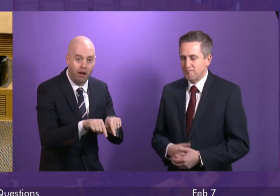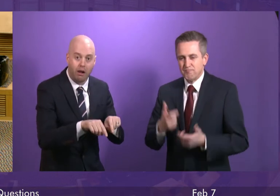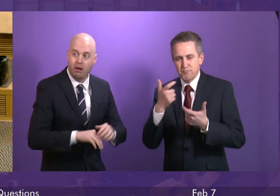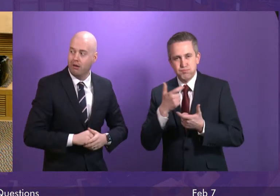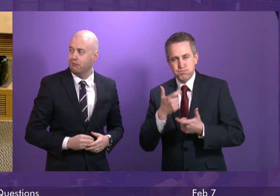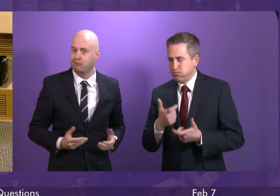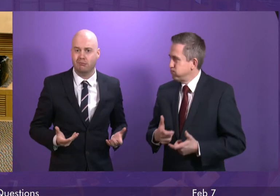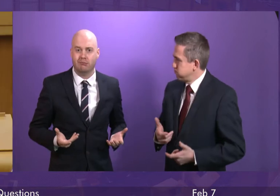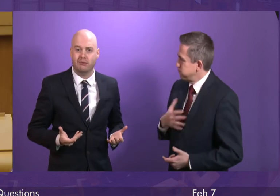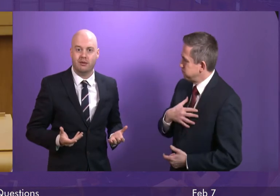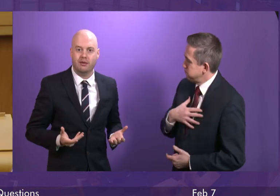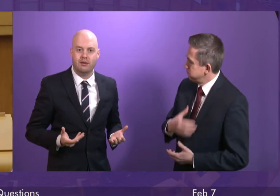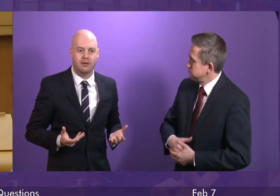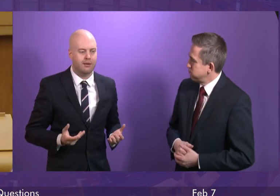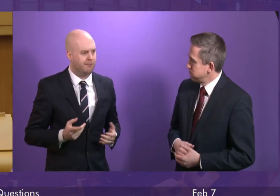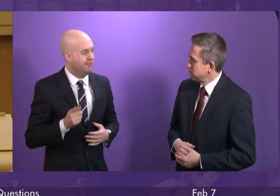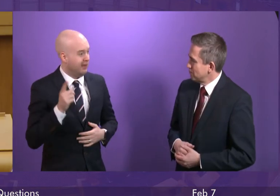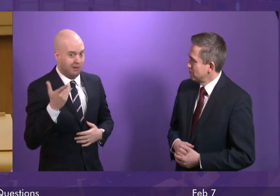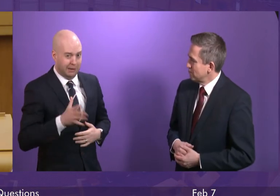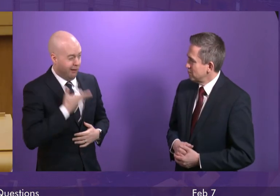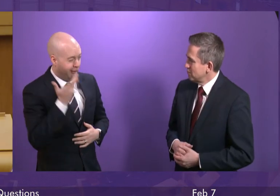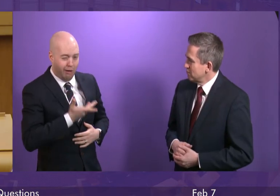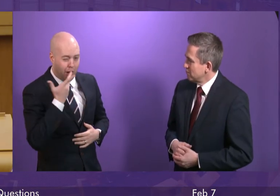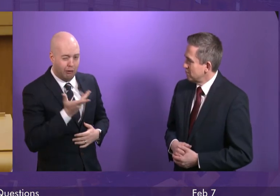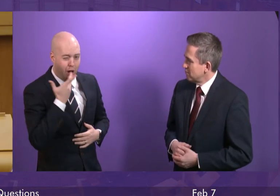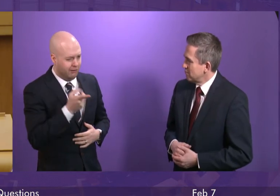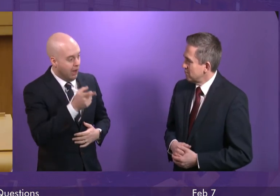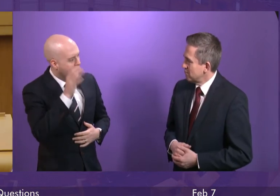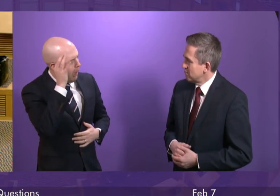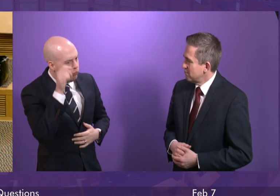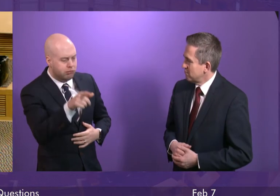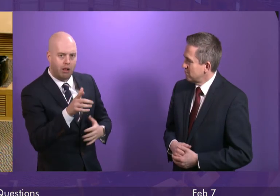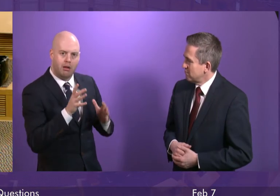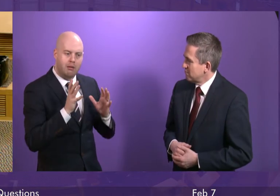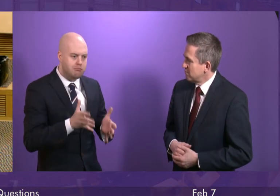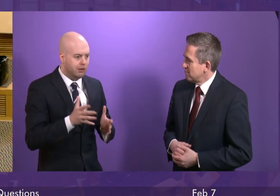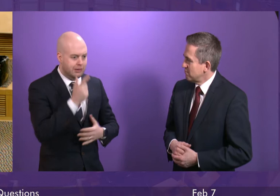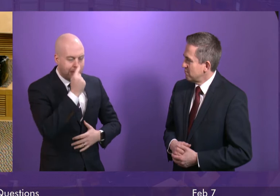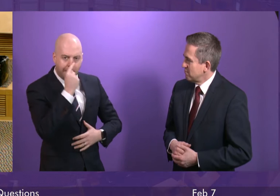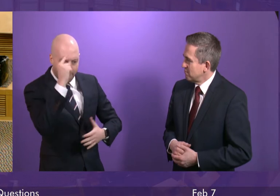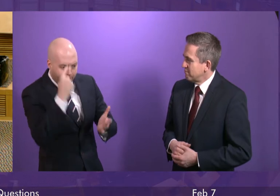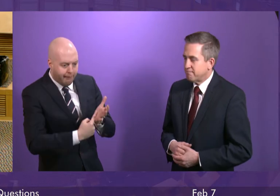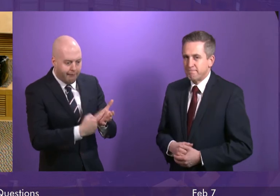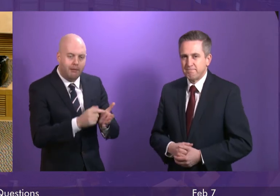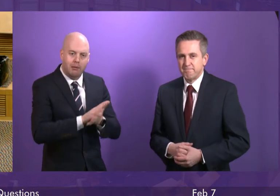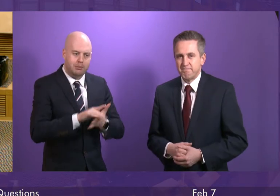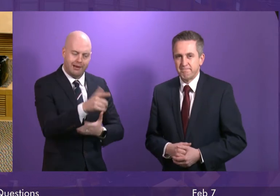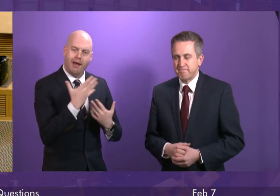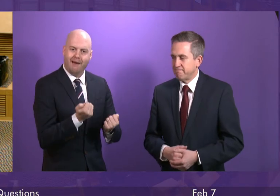He went on, we need to empower councils and give them a renewed sense of meaning and purpose.